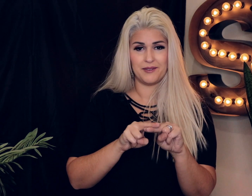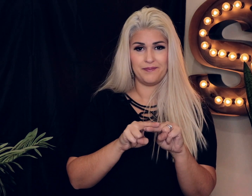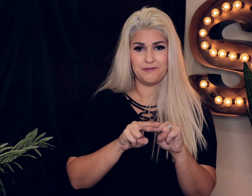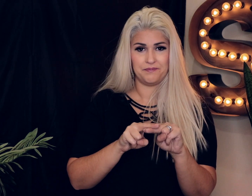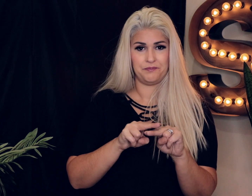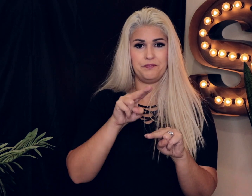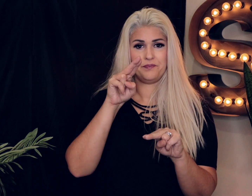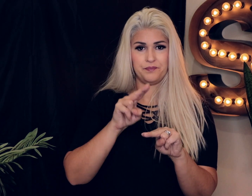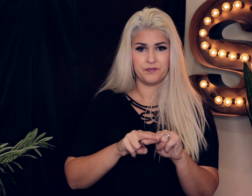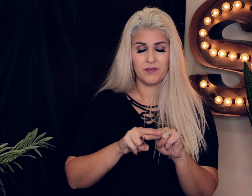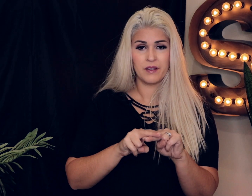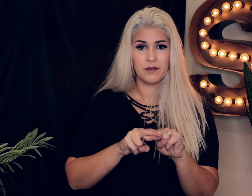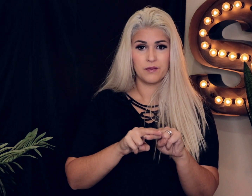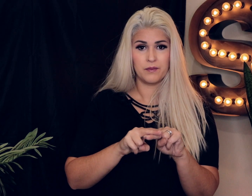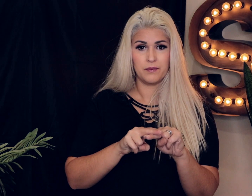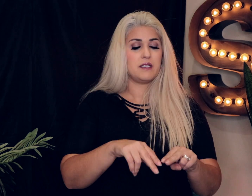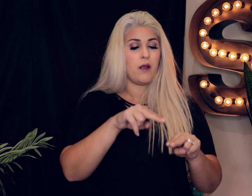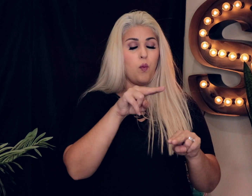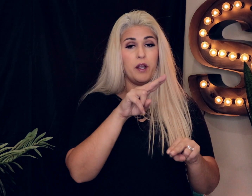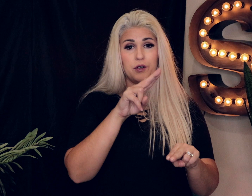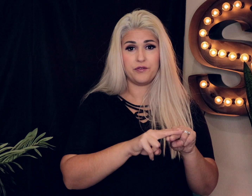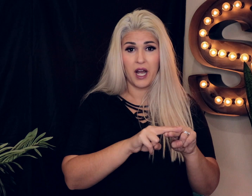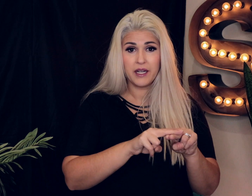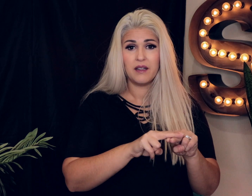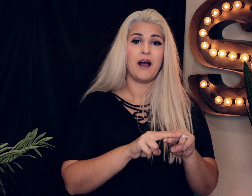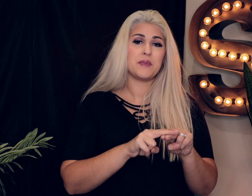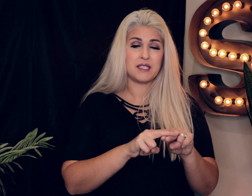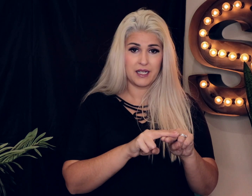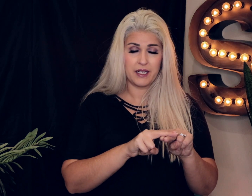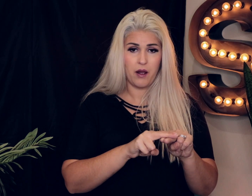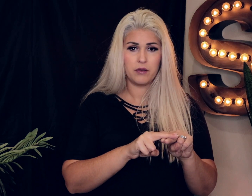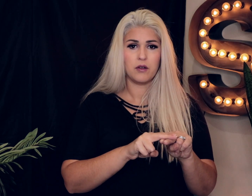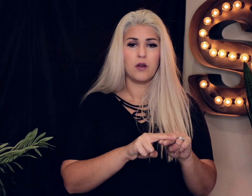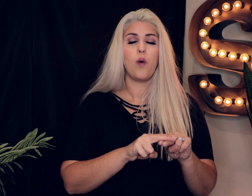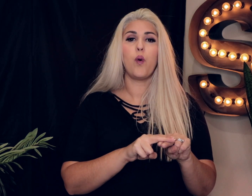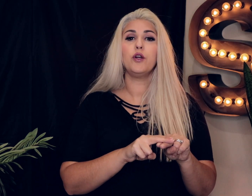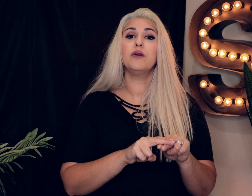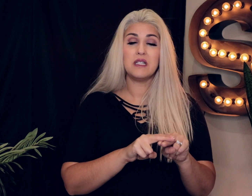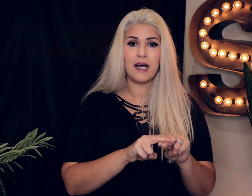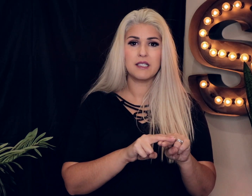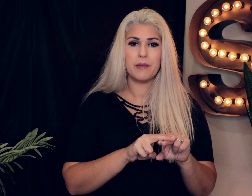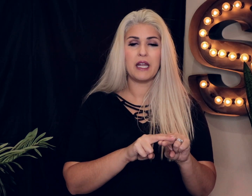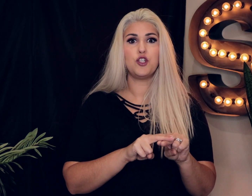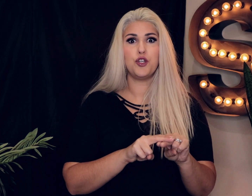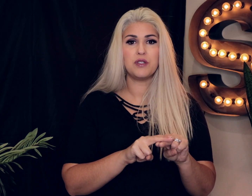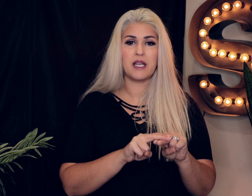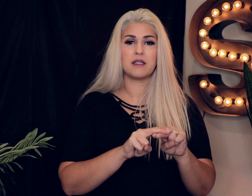and say what you've done I'm sitting down or you can tell somebody to sit